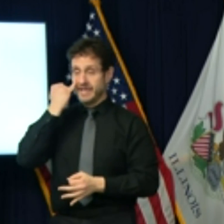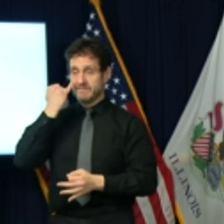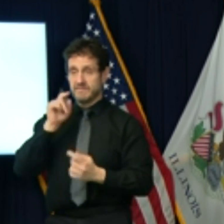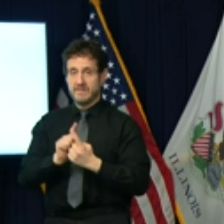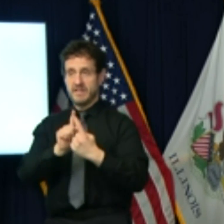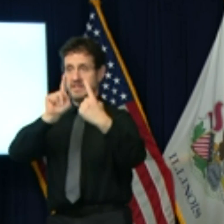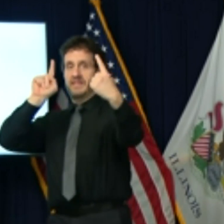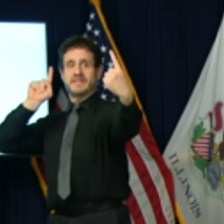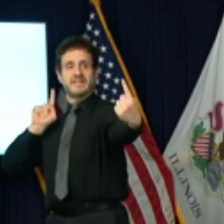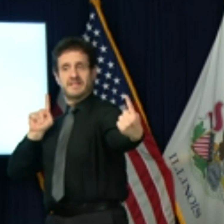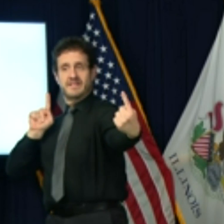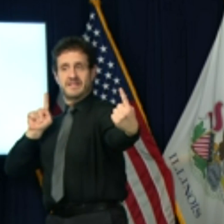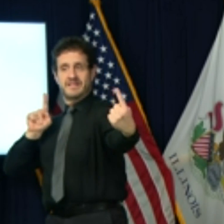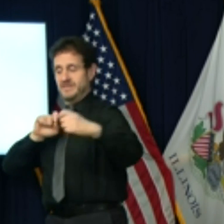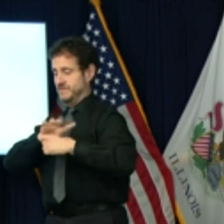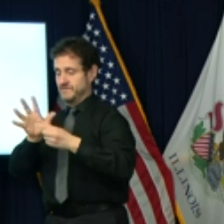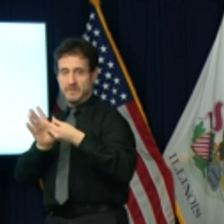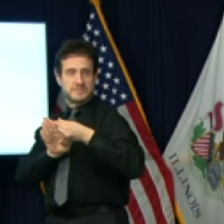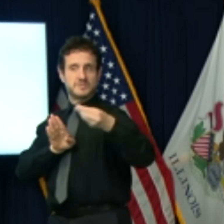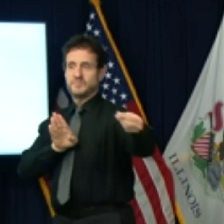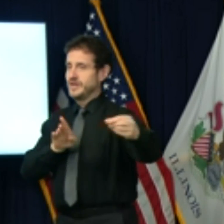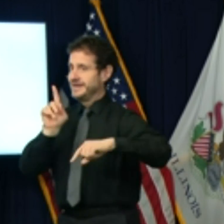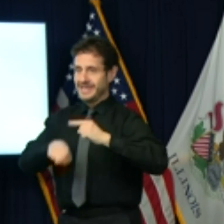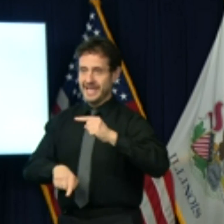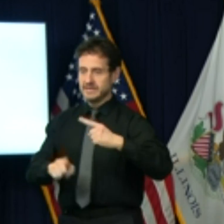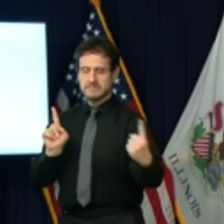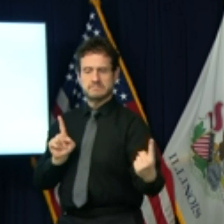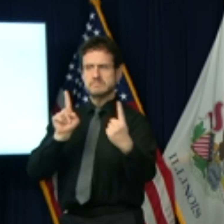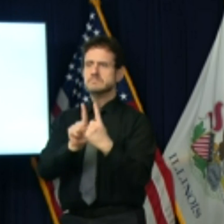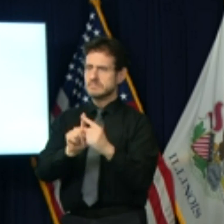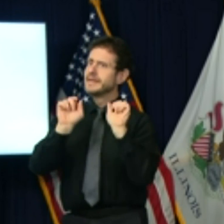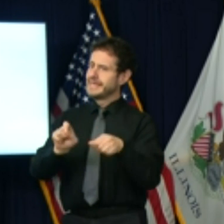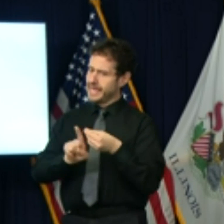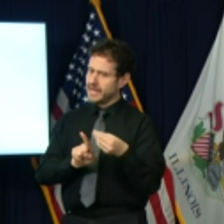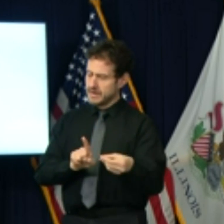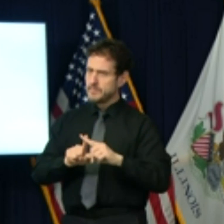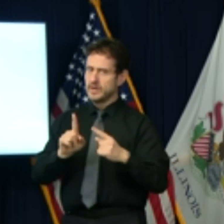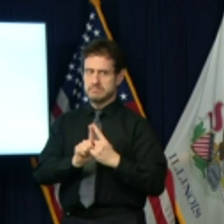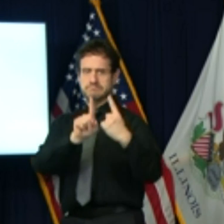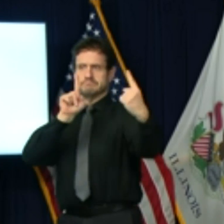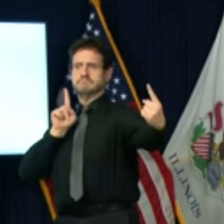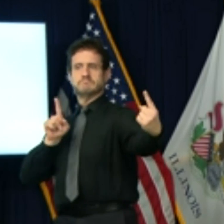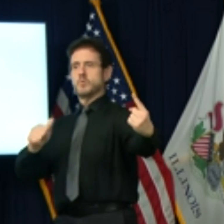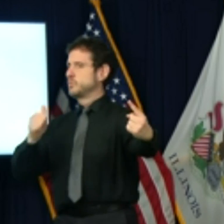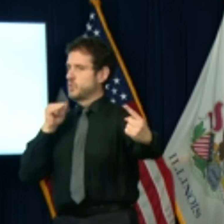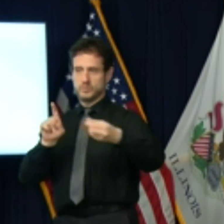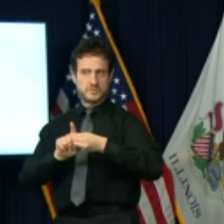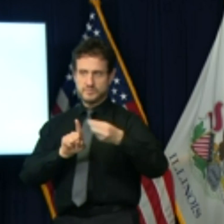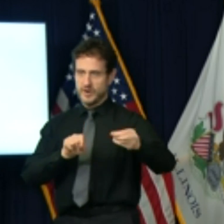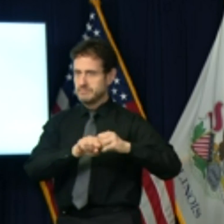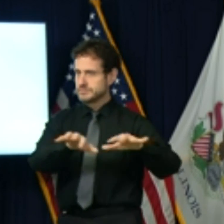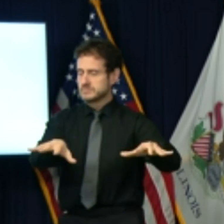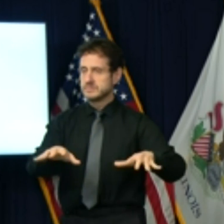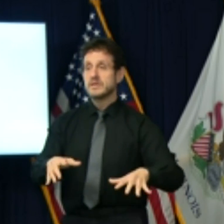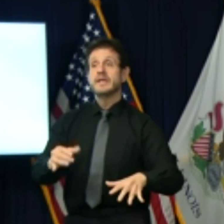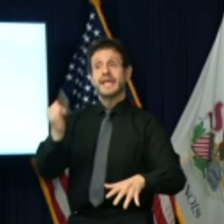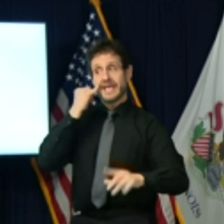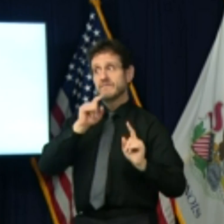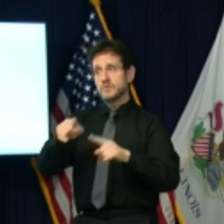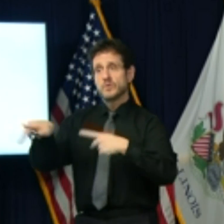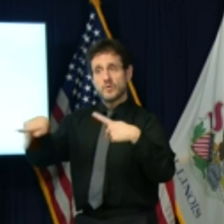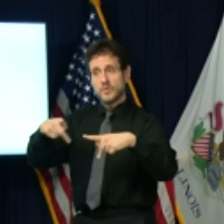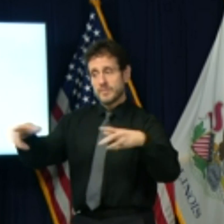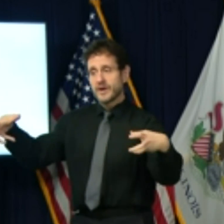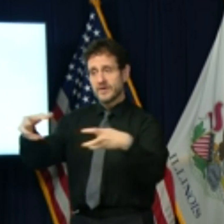virus can't spread to someone else. It can and will spread at a party. It